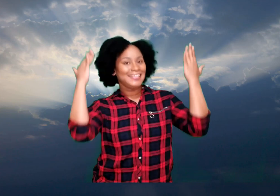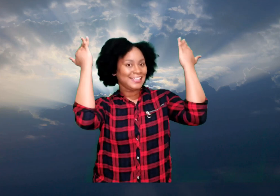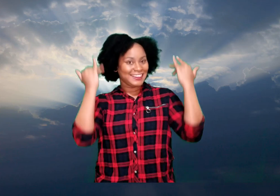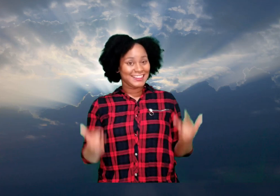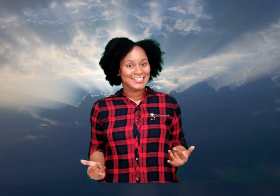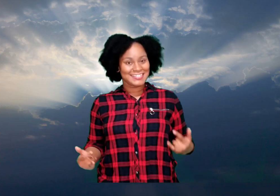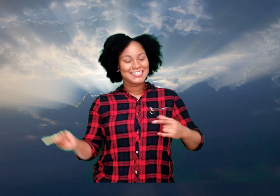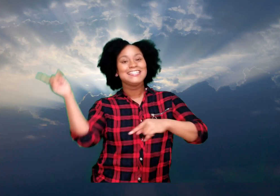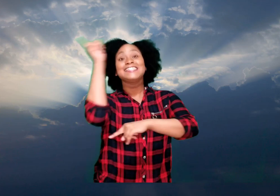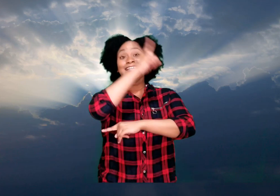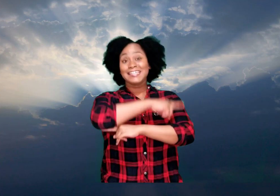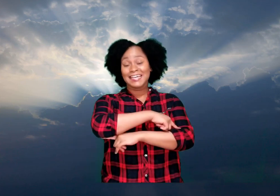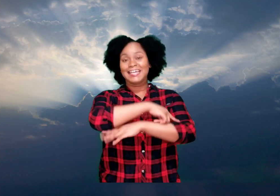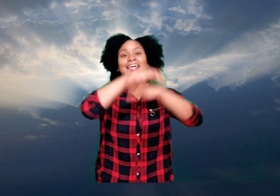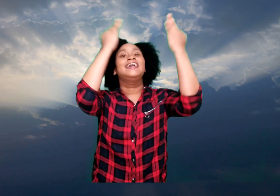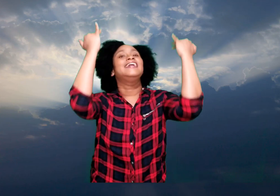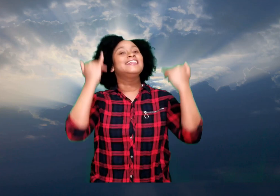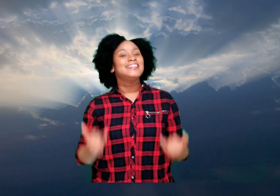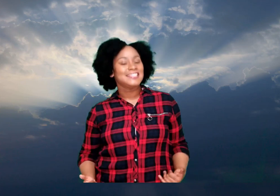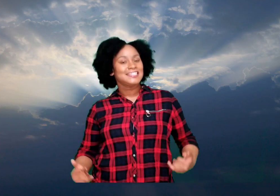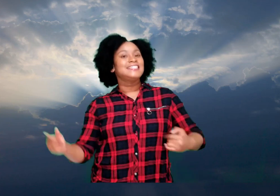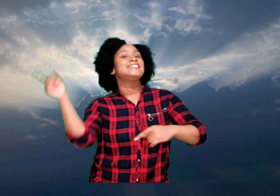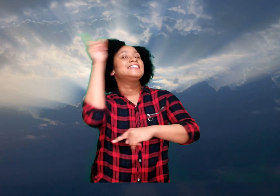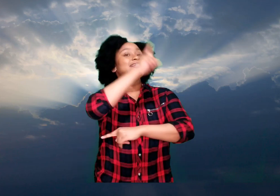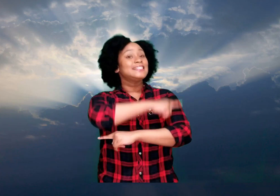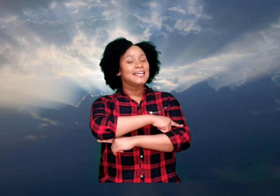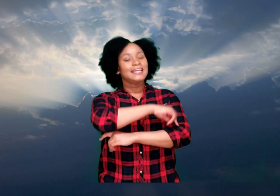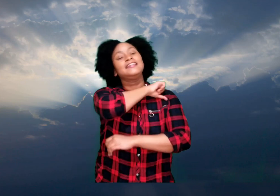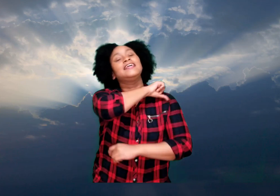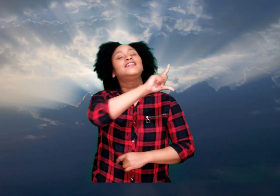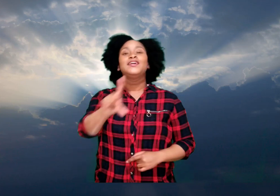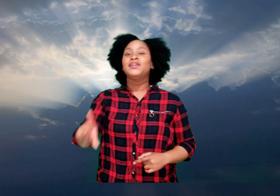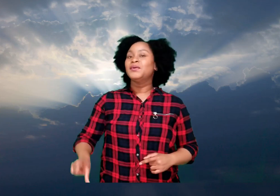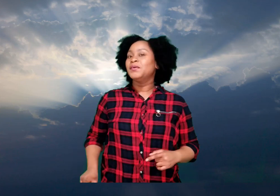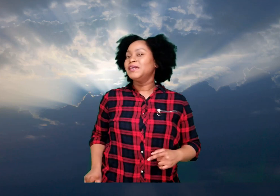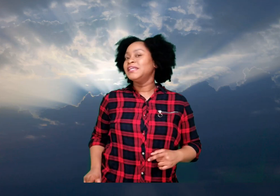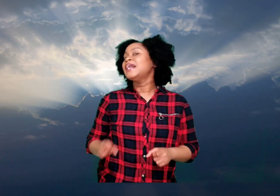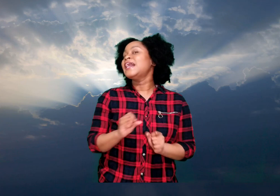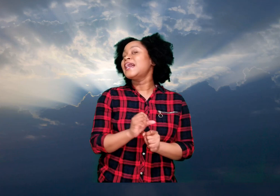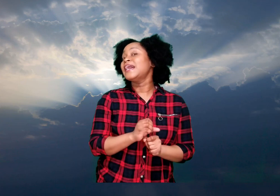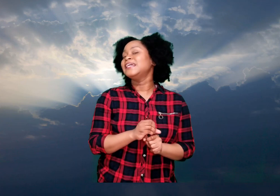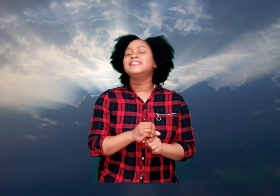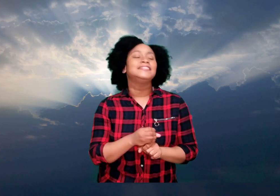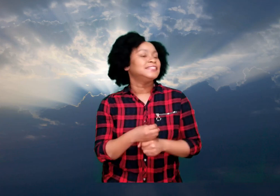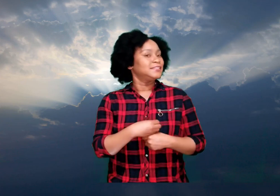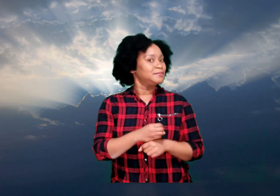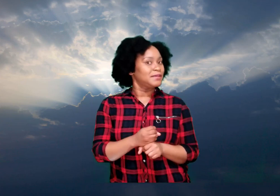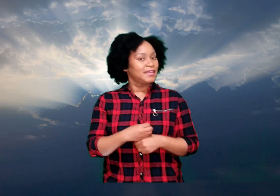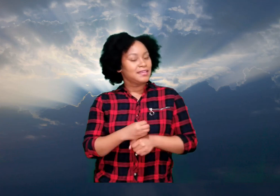This is the day, this is the day, day that the Lord has made.